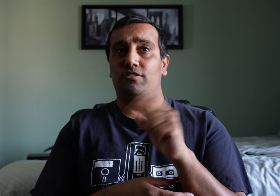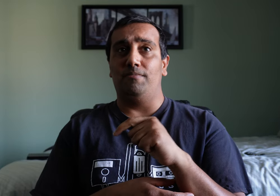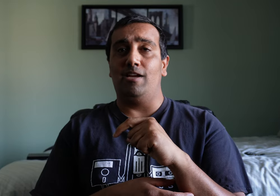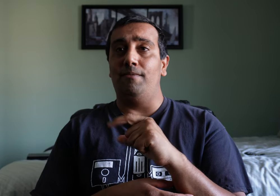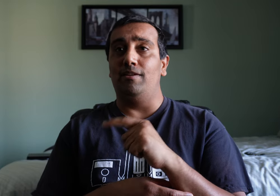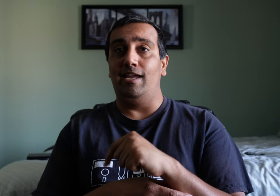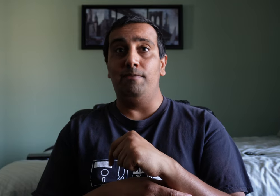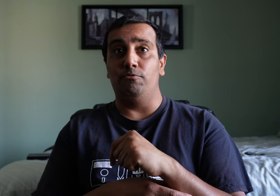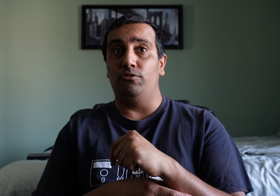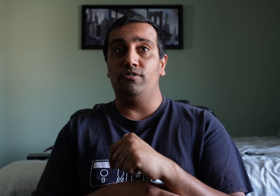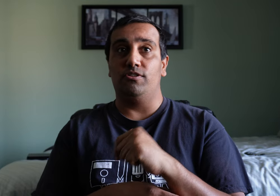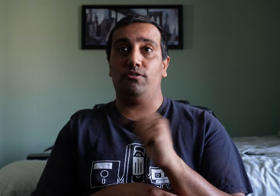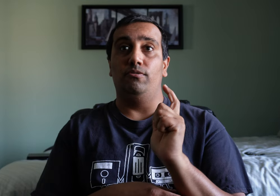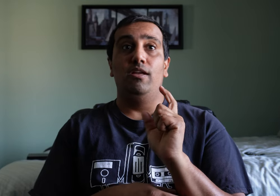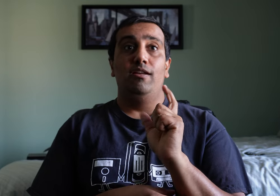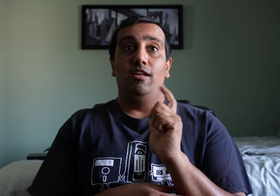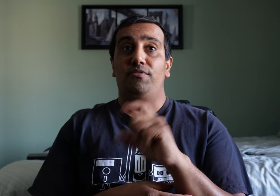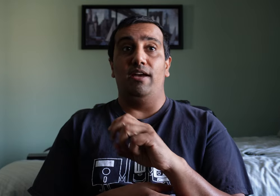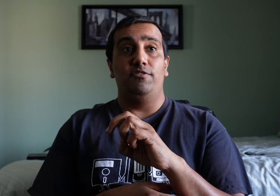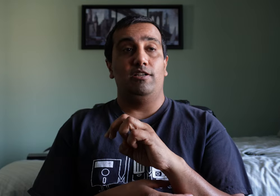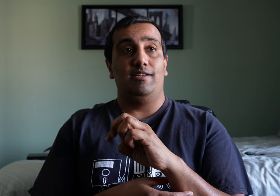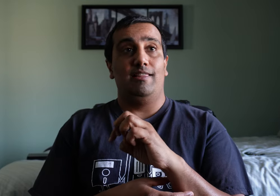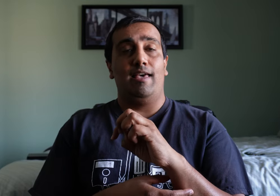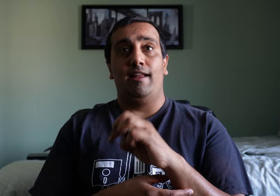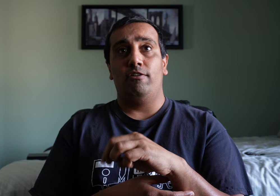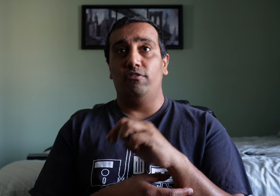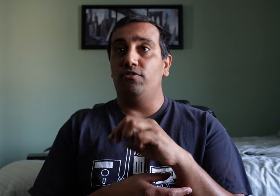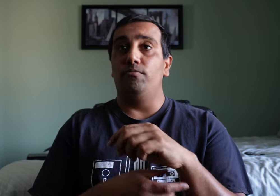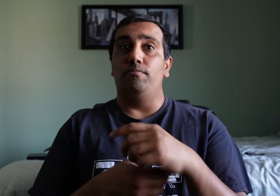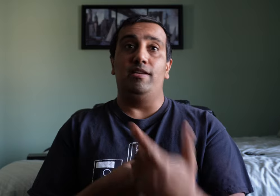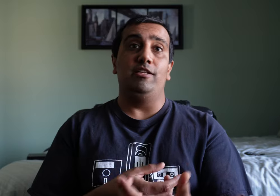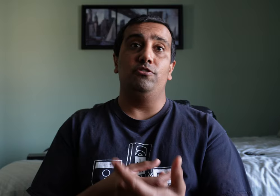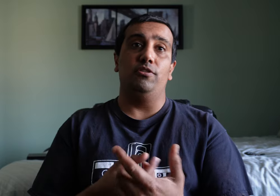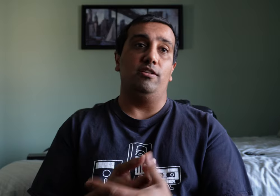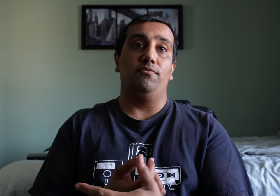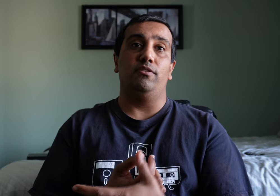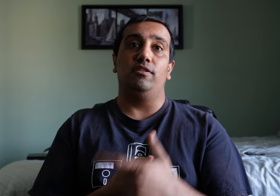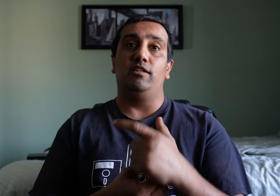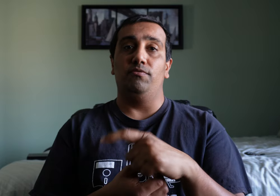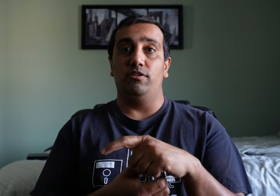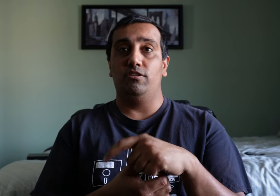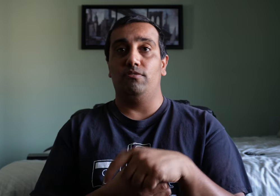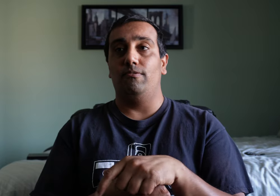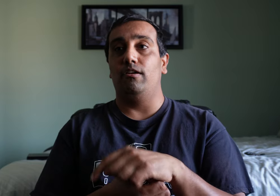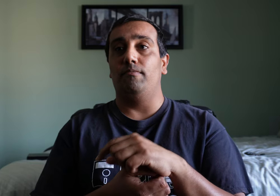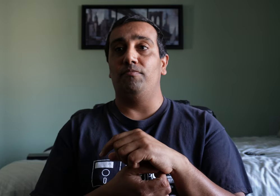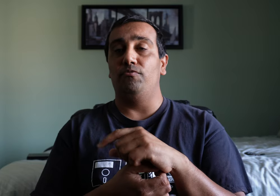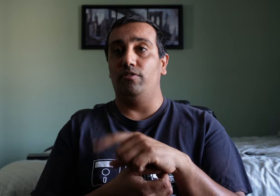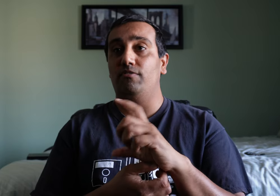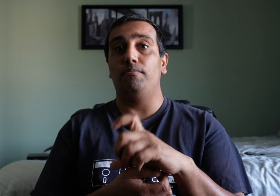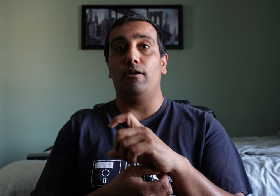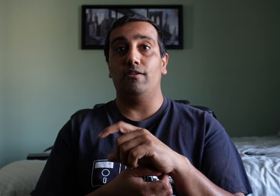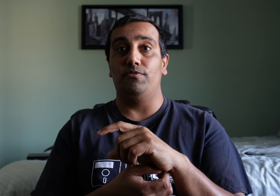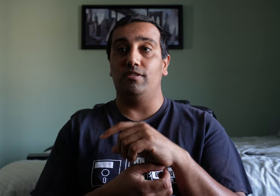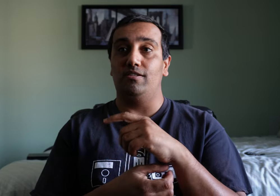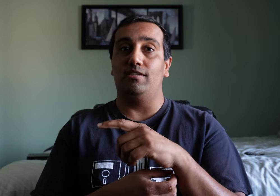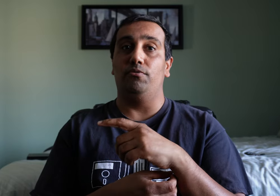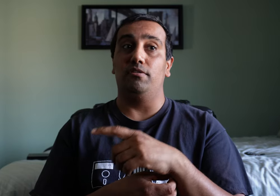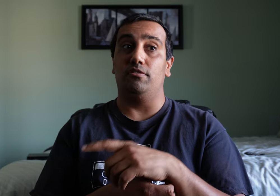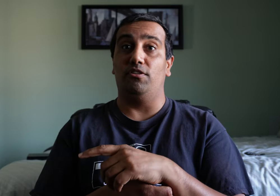sometime in April. So if you haven't checked out that out or if you've been meaning to, then definitely give it a, um, give the park a visit to see what it's all